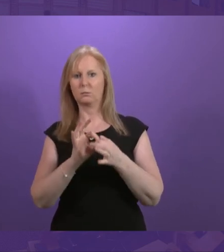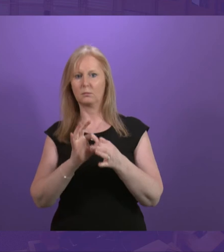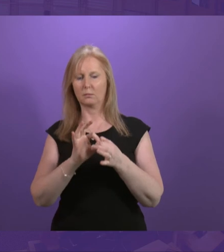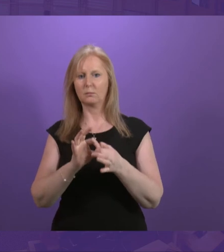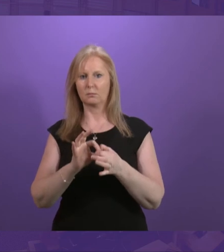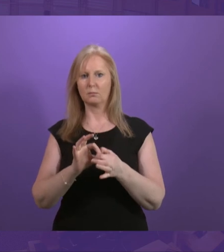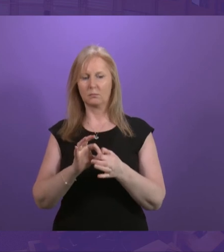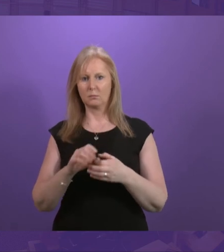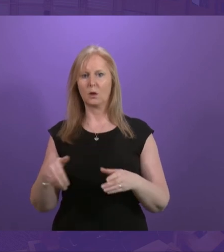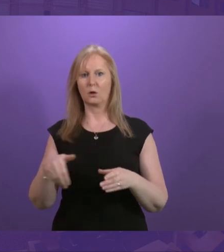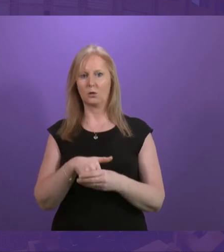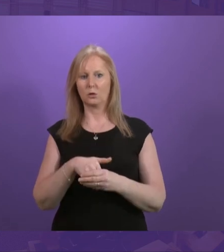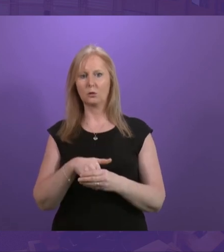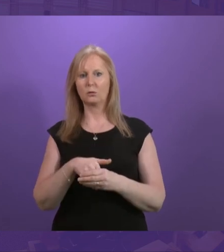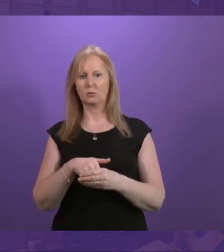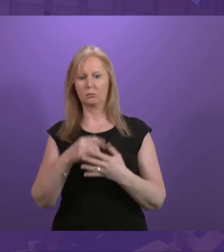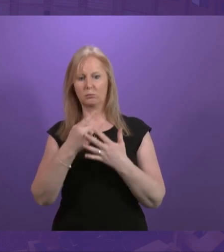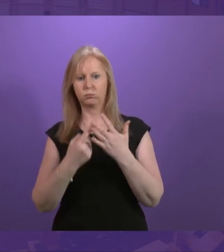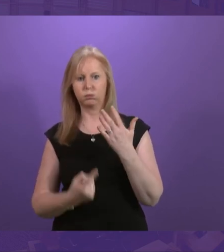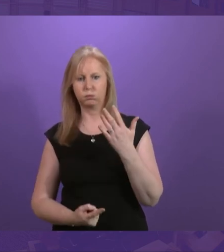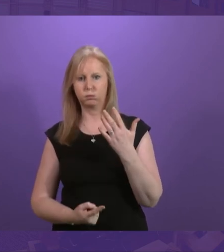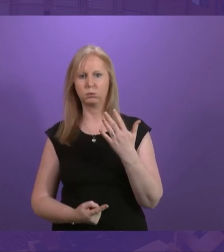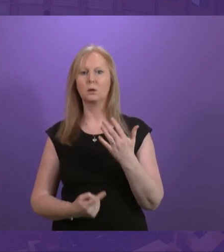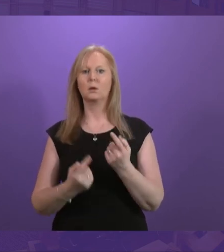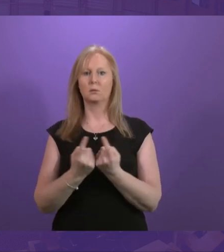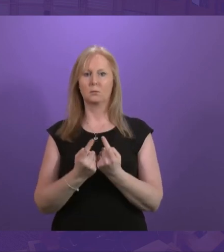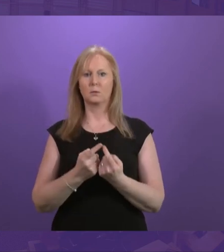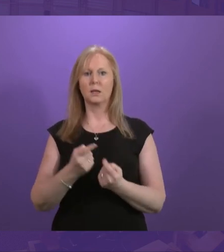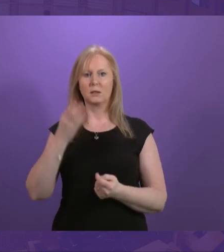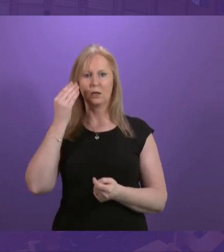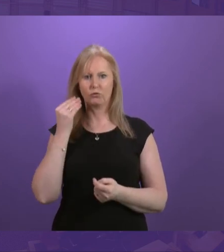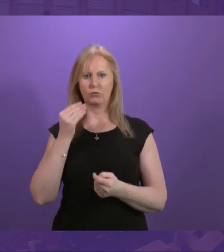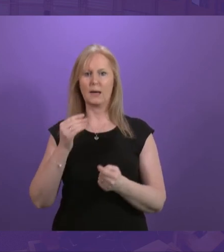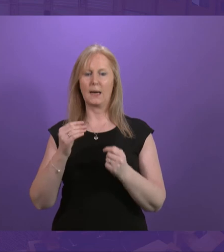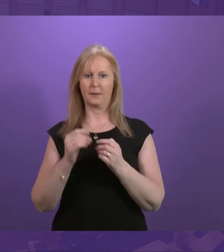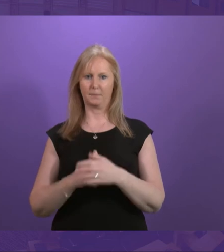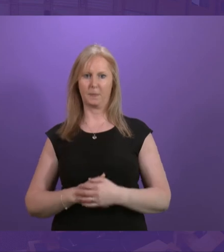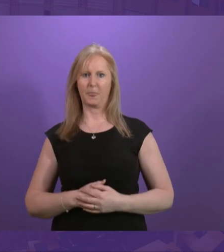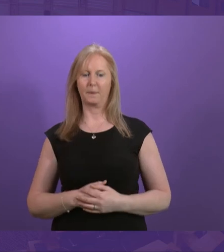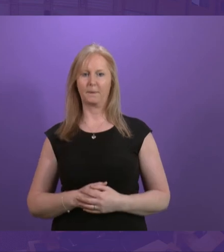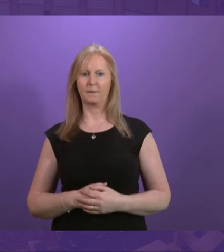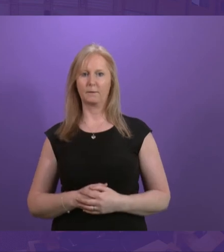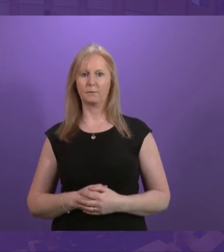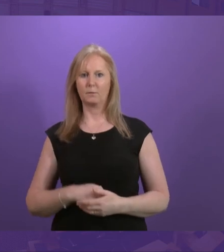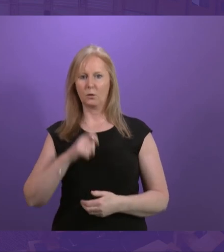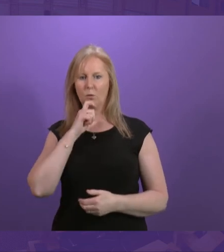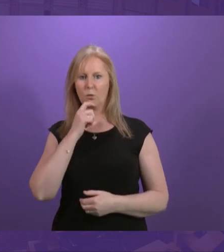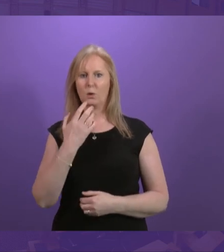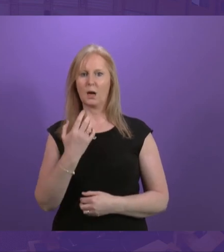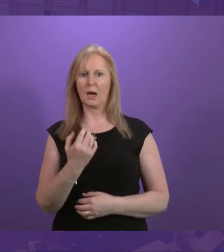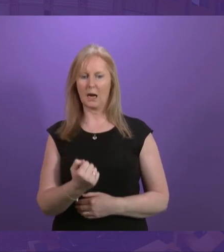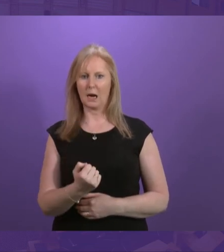support including those elements addressing sensory impairment. People with primary condition